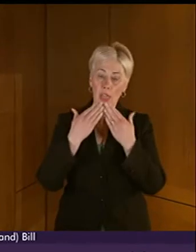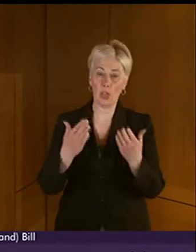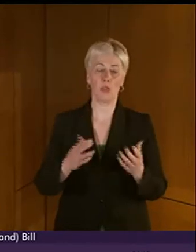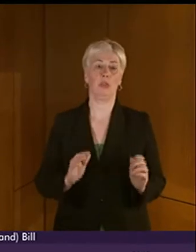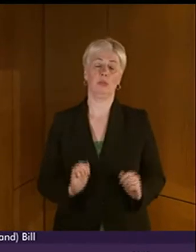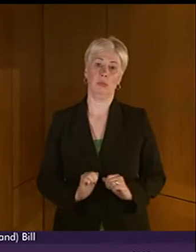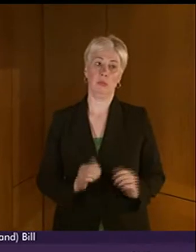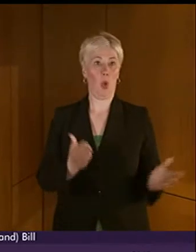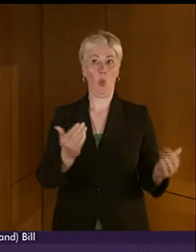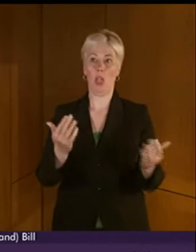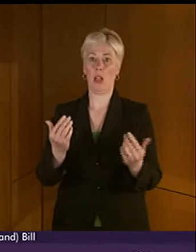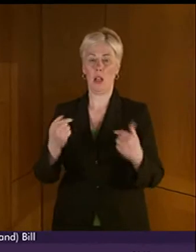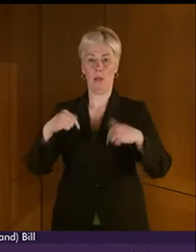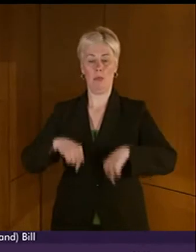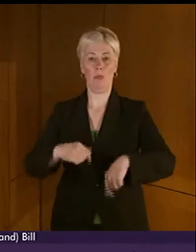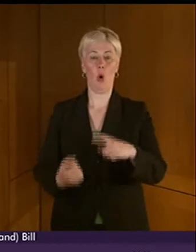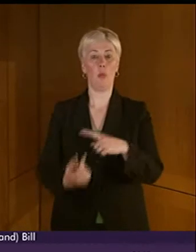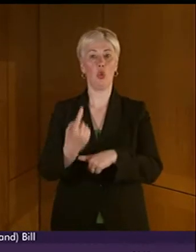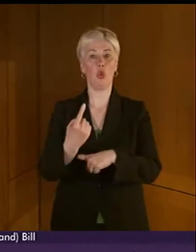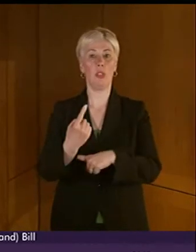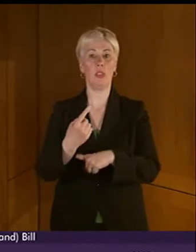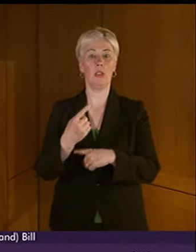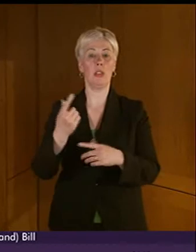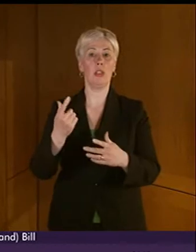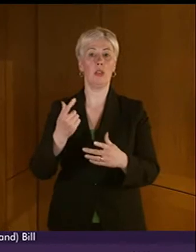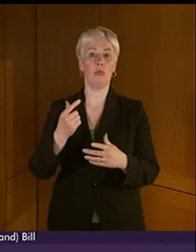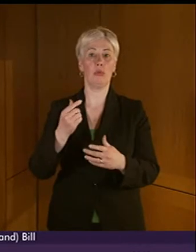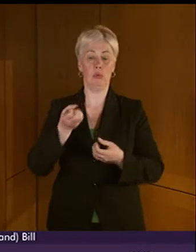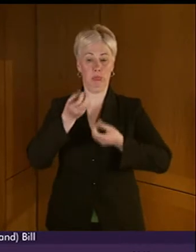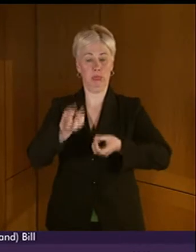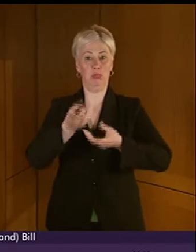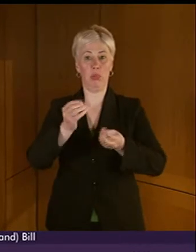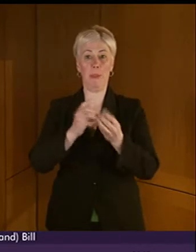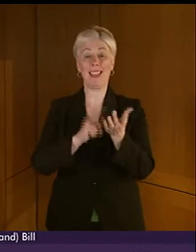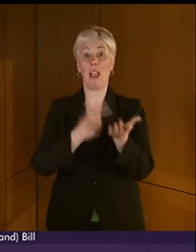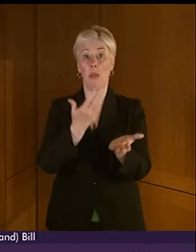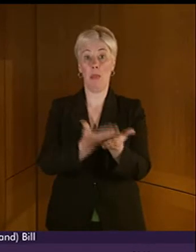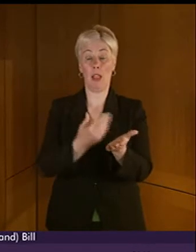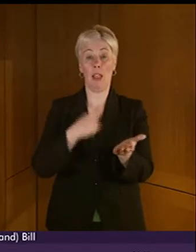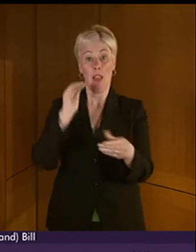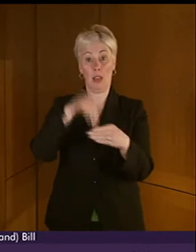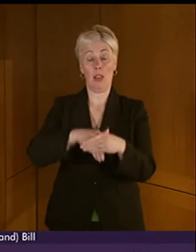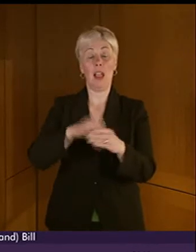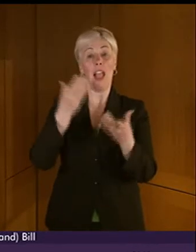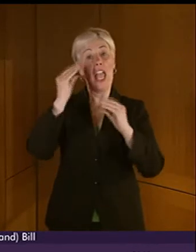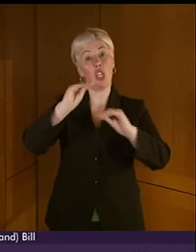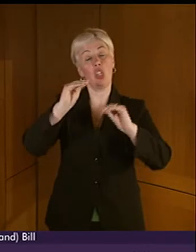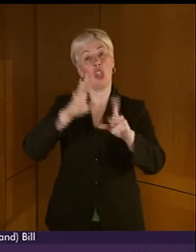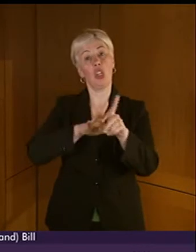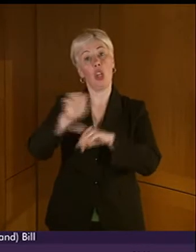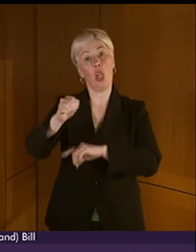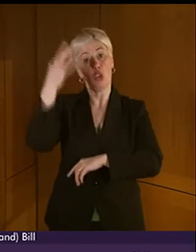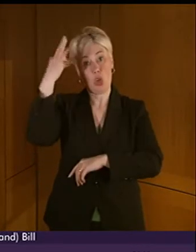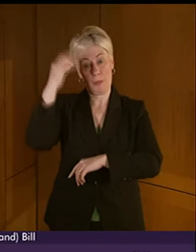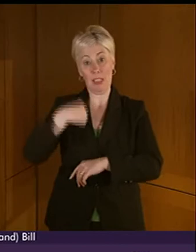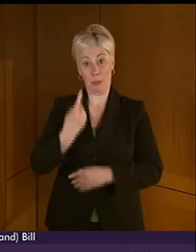I welcome the opportunity to speak on the British Sign Language Bill. As a member of the Education and Culture Committee, have had the